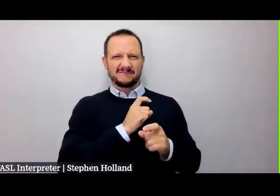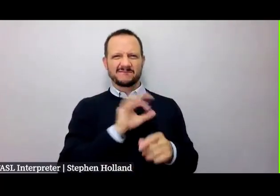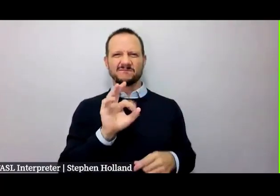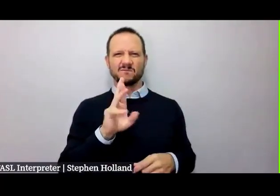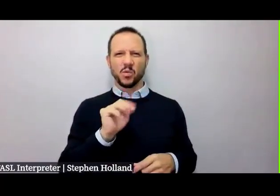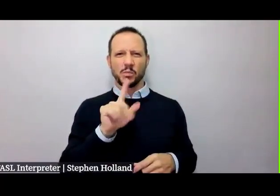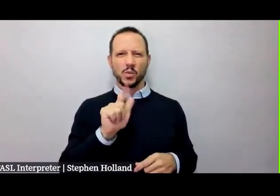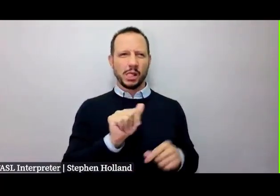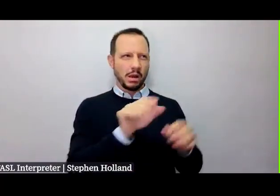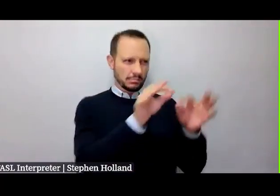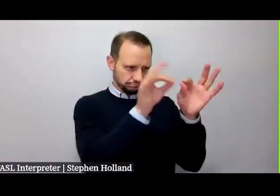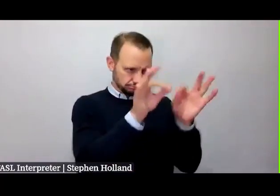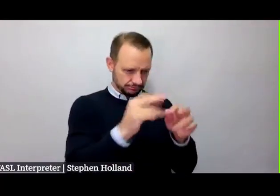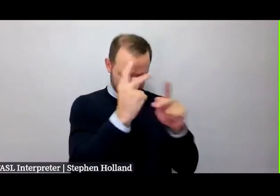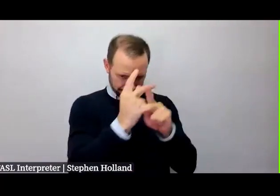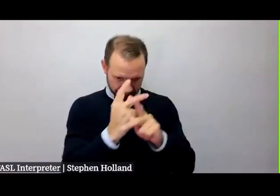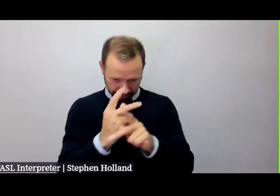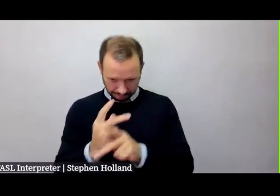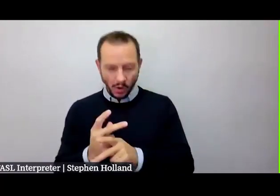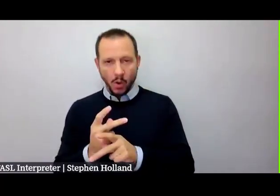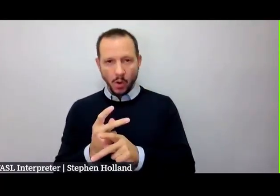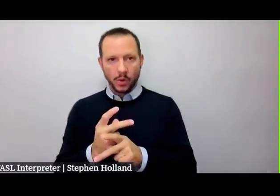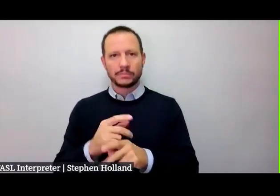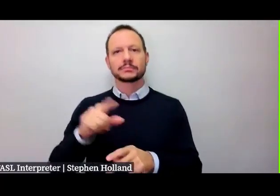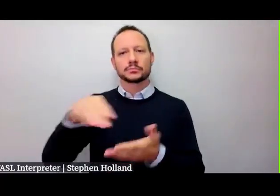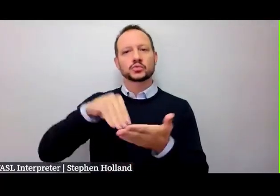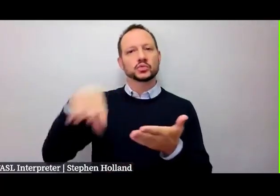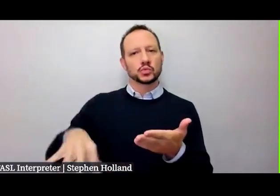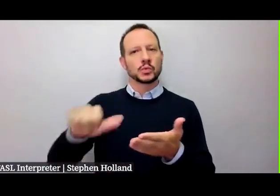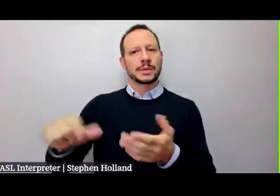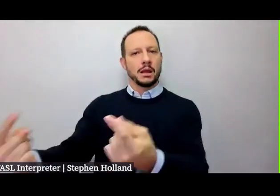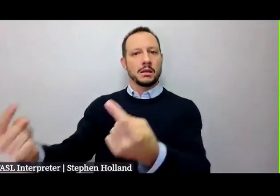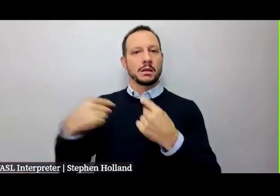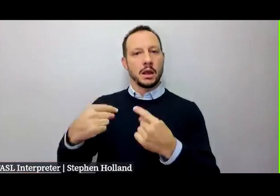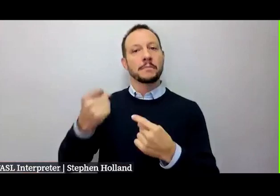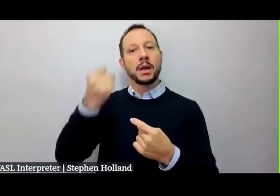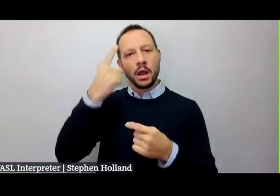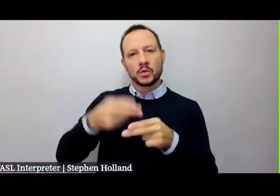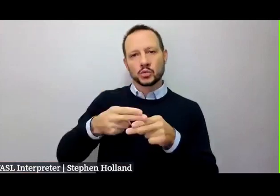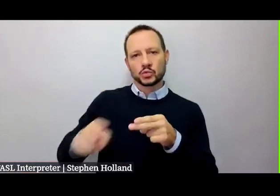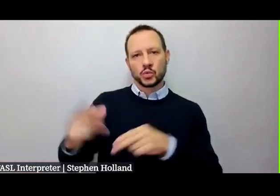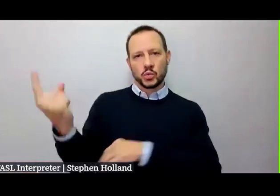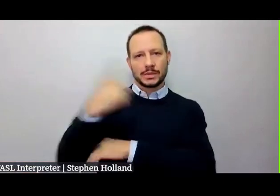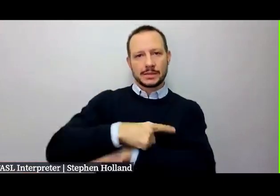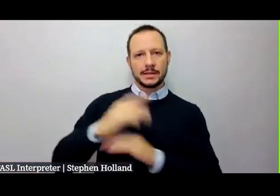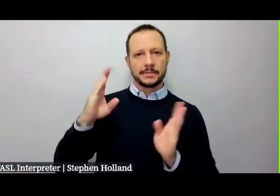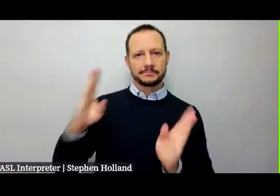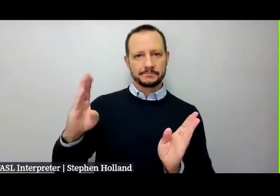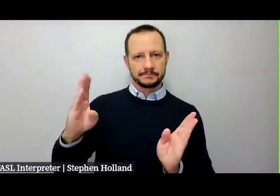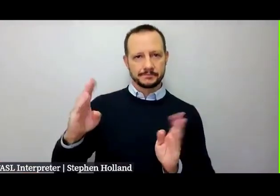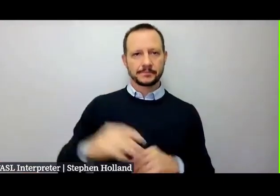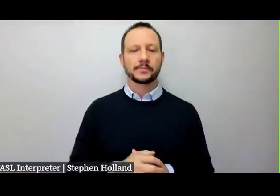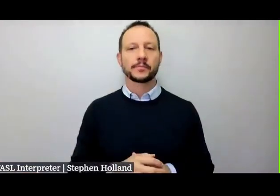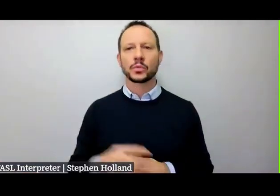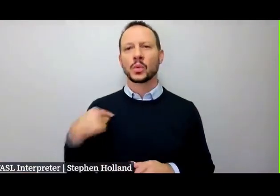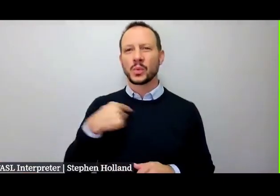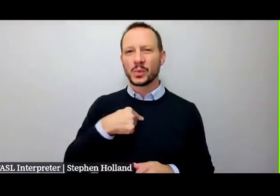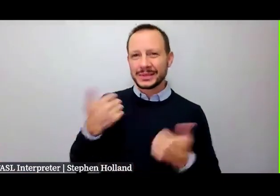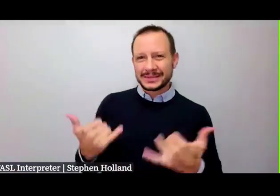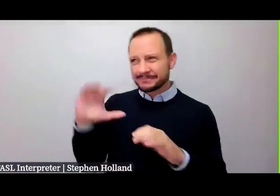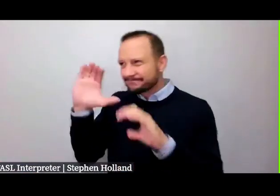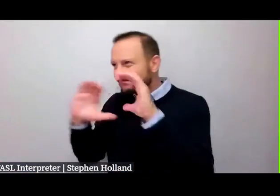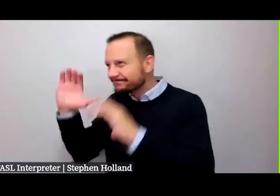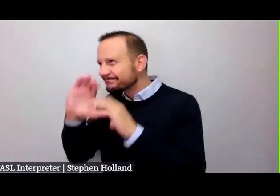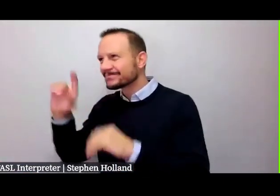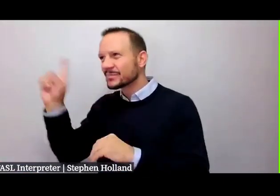student to return on a shortened instructional day. We are diligently working on identifying additional sources of drinkable